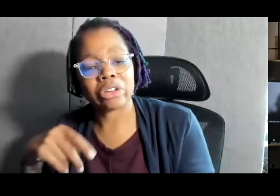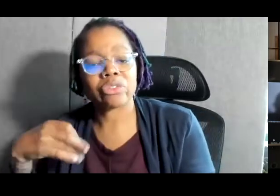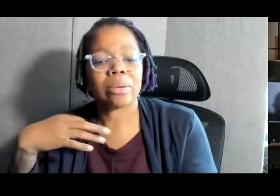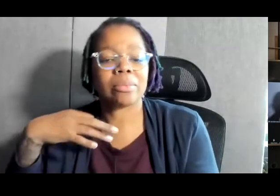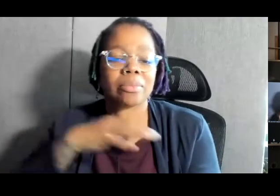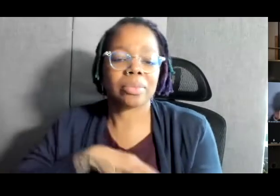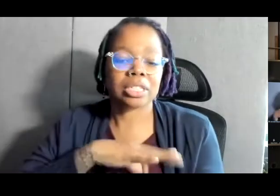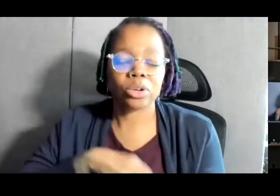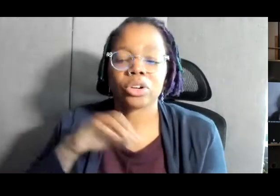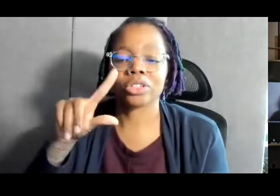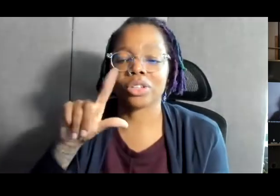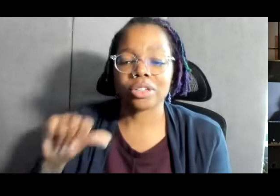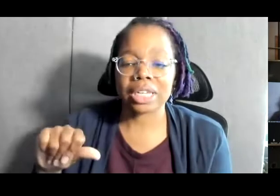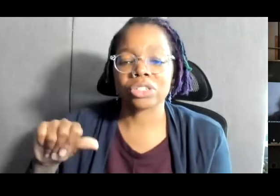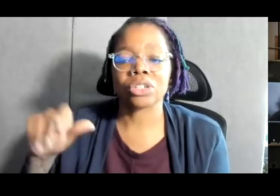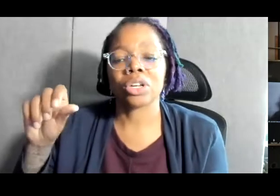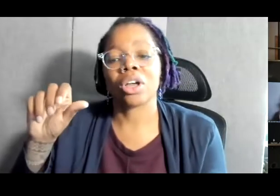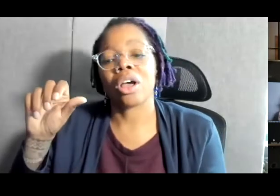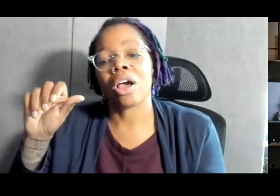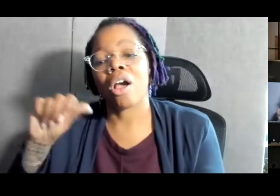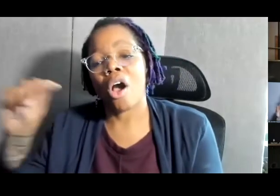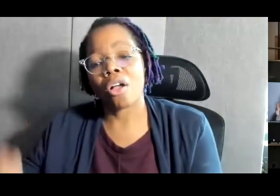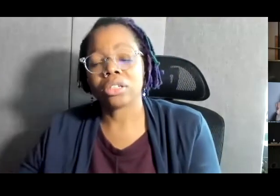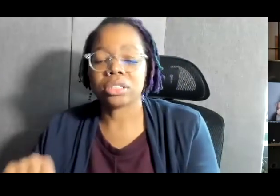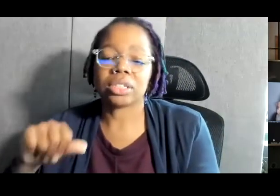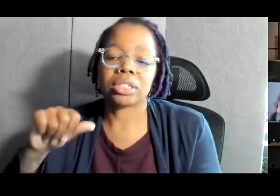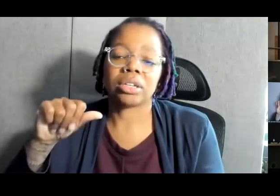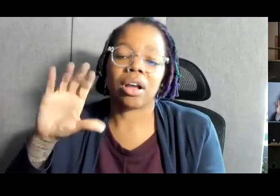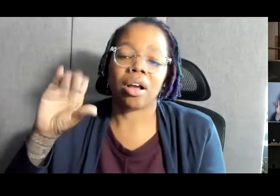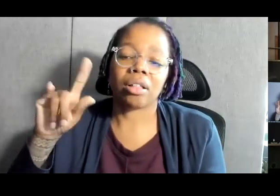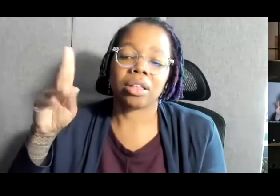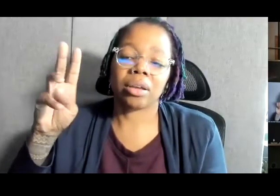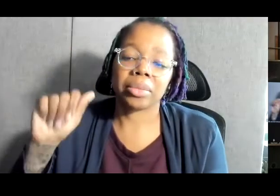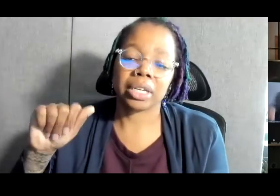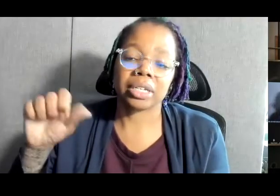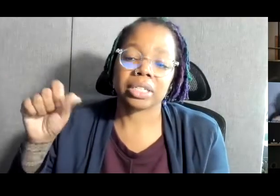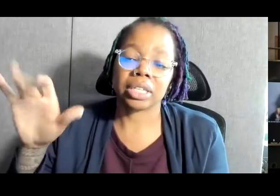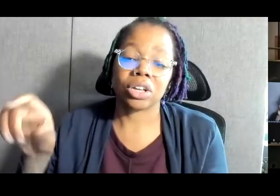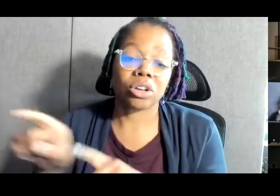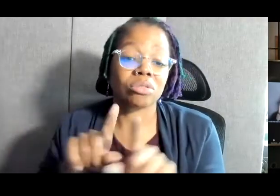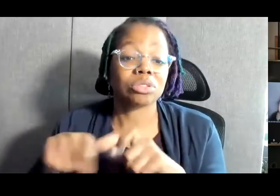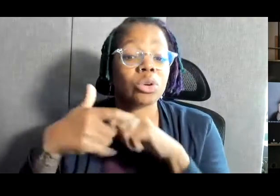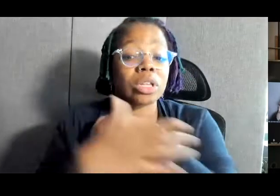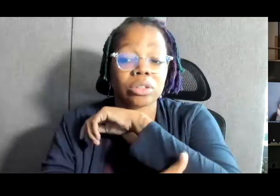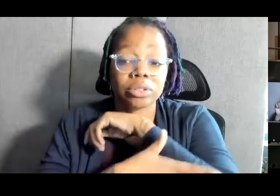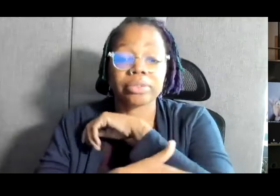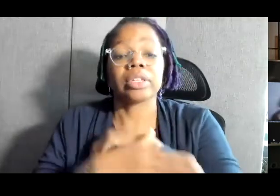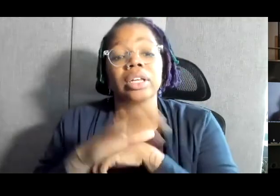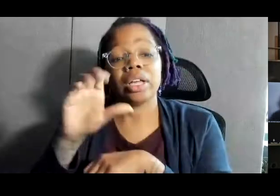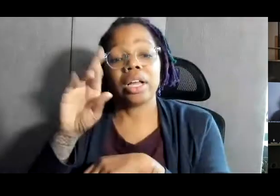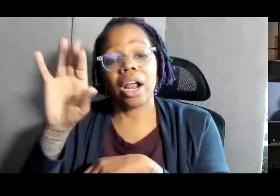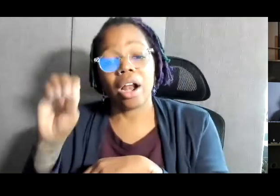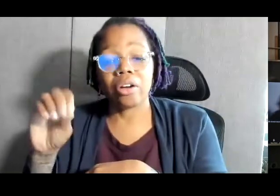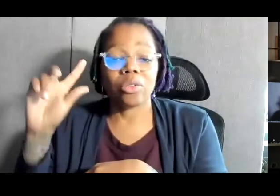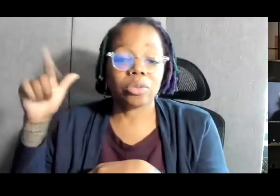Angeles to Austin to Columbia, South Carolina, and even overseas in Cairo and London